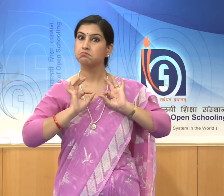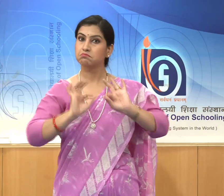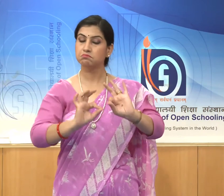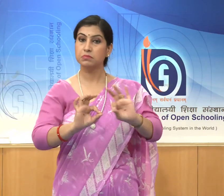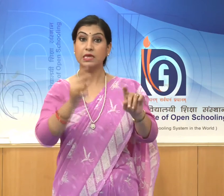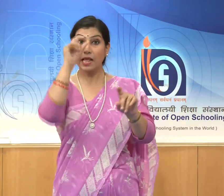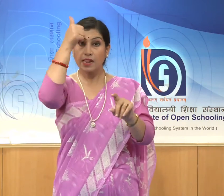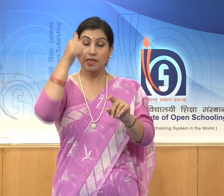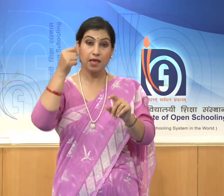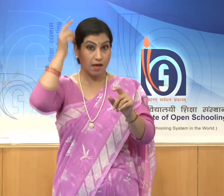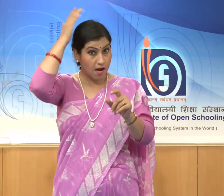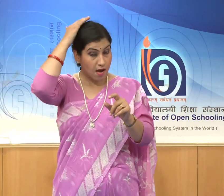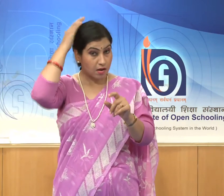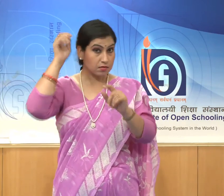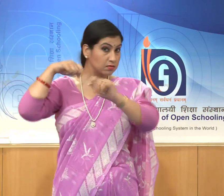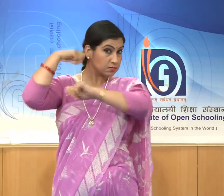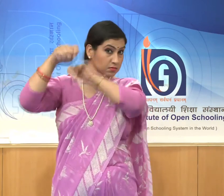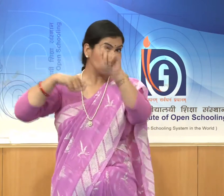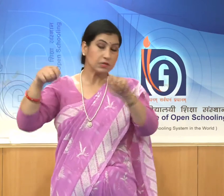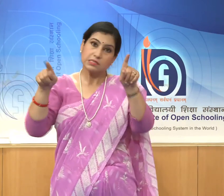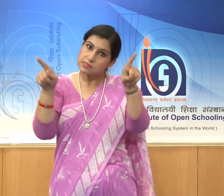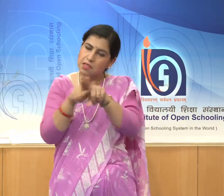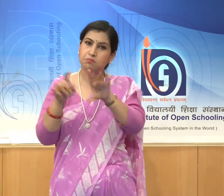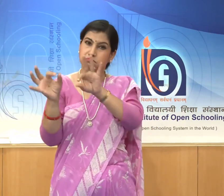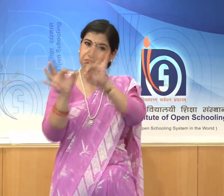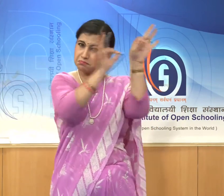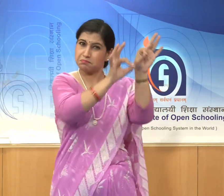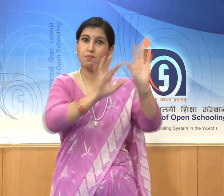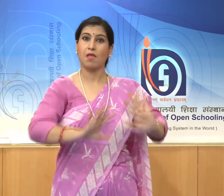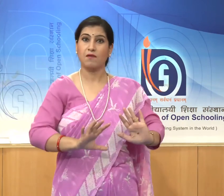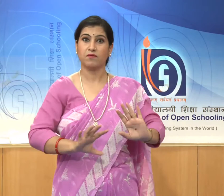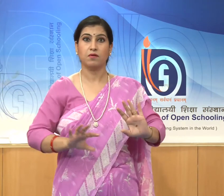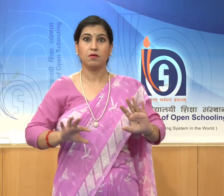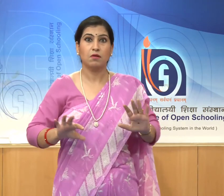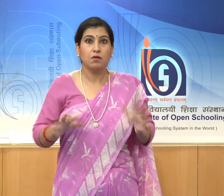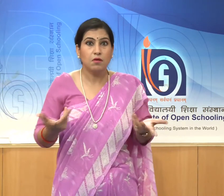typical Indian hair style. This composition is an